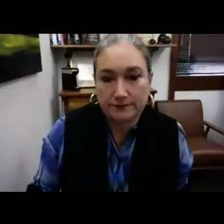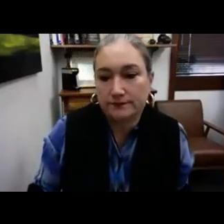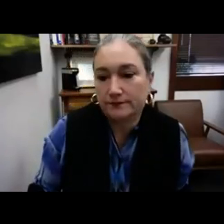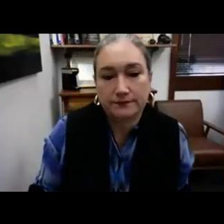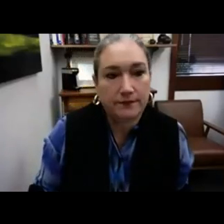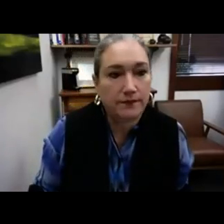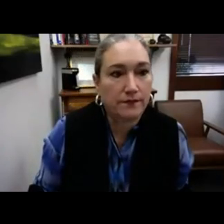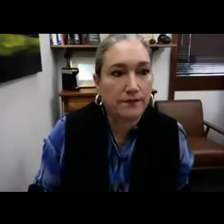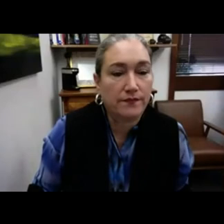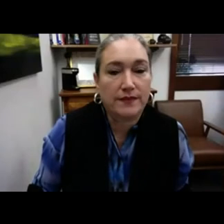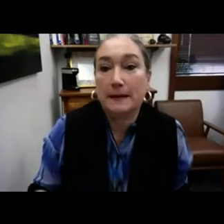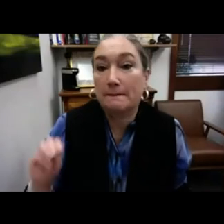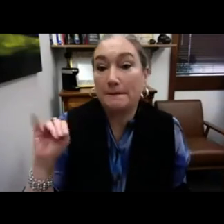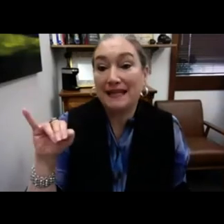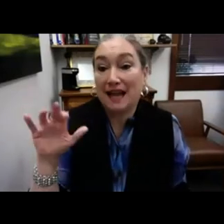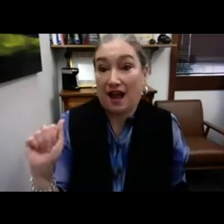broadens their world.